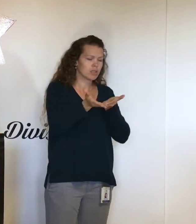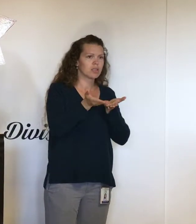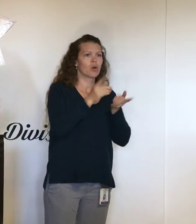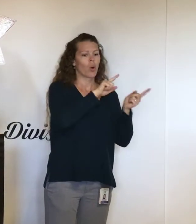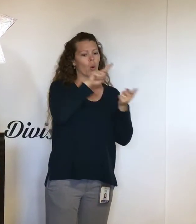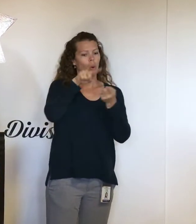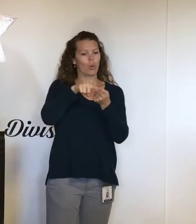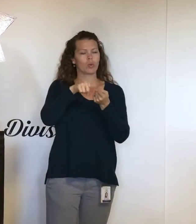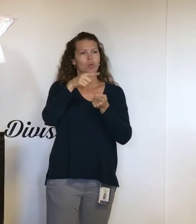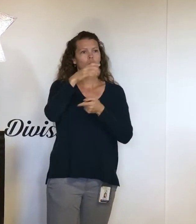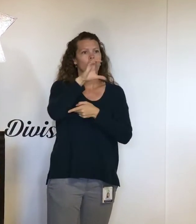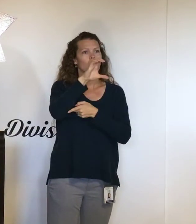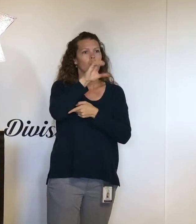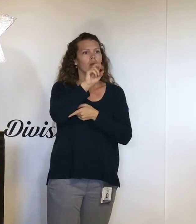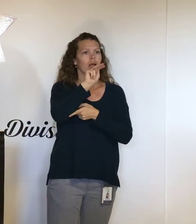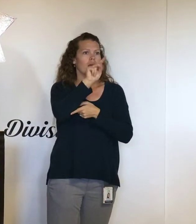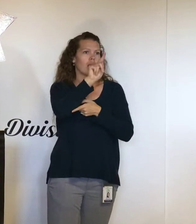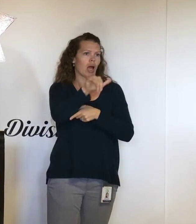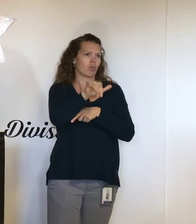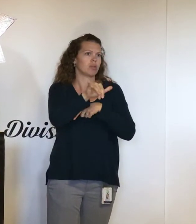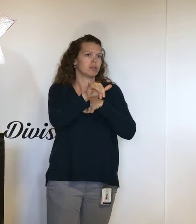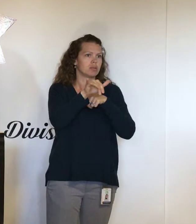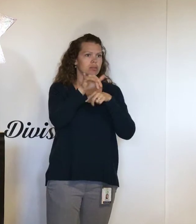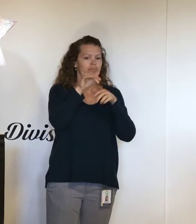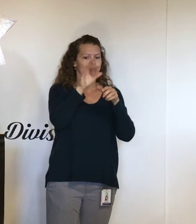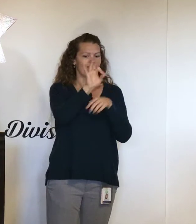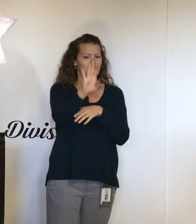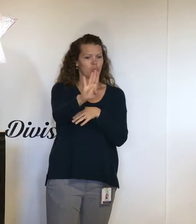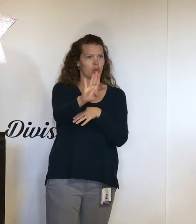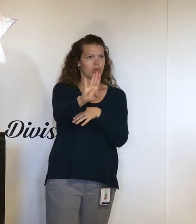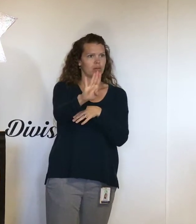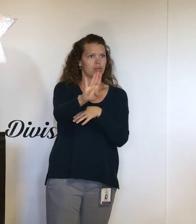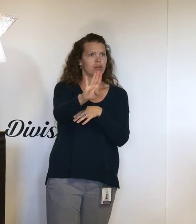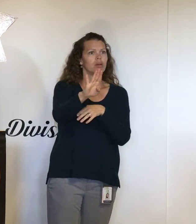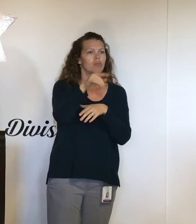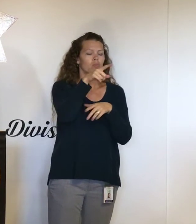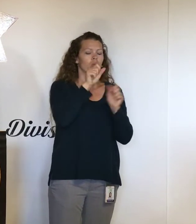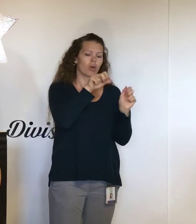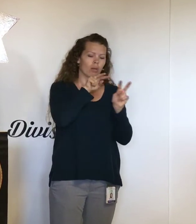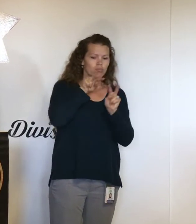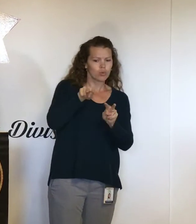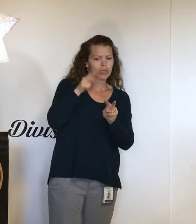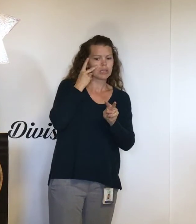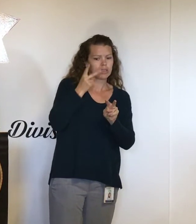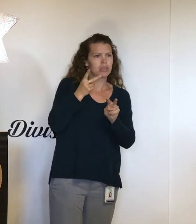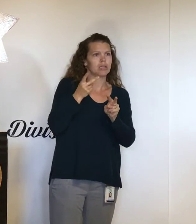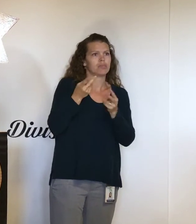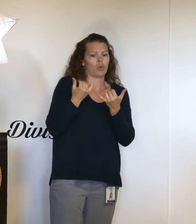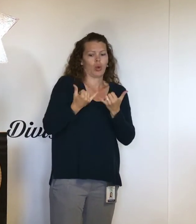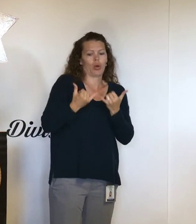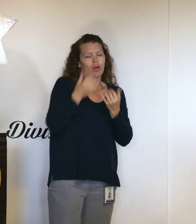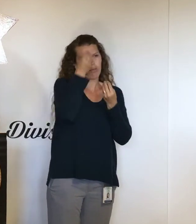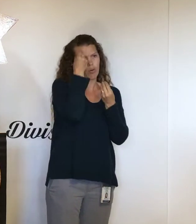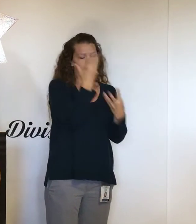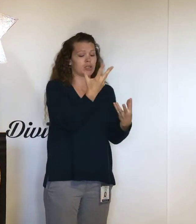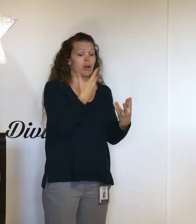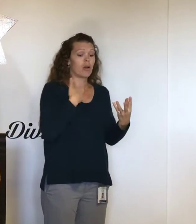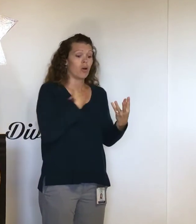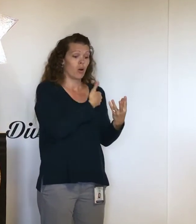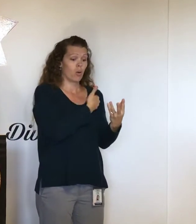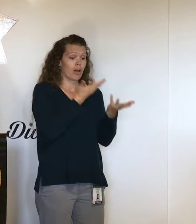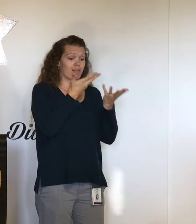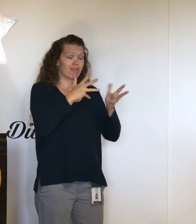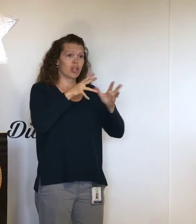those questions. can see some of that latest information on there of what we have. So you have that. We also have sent out a Humboldt alert